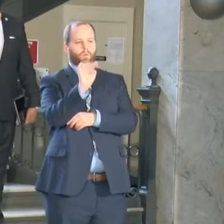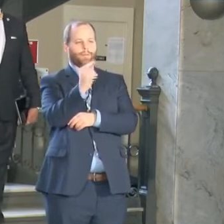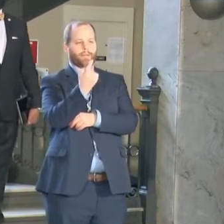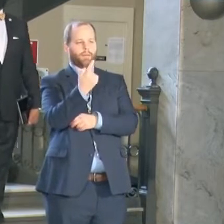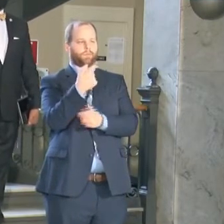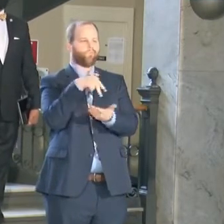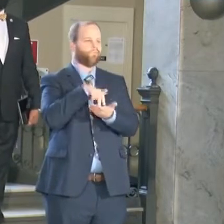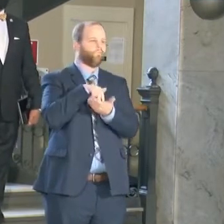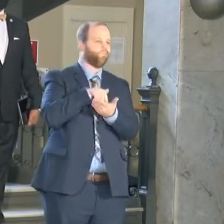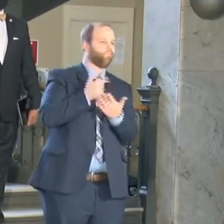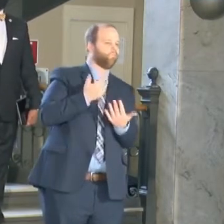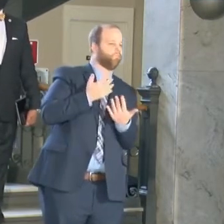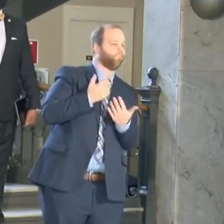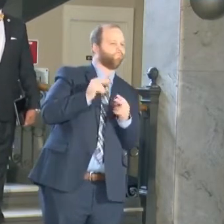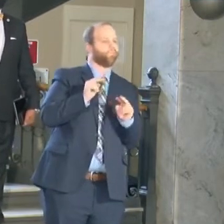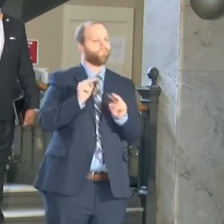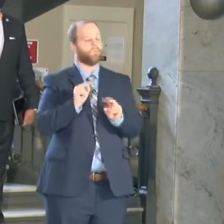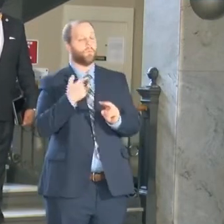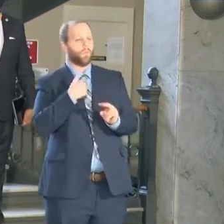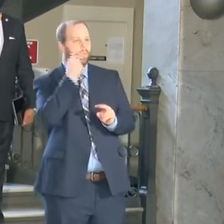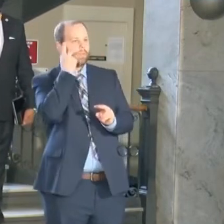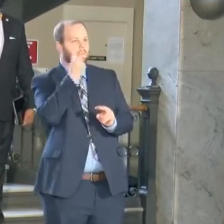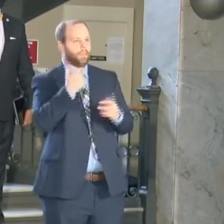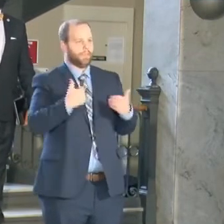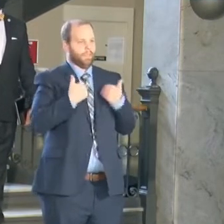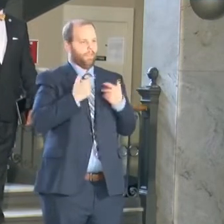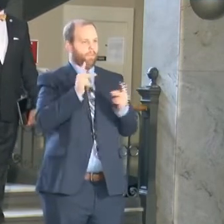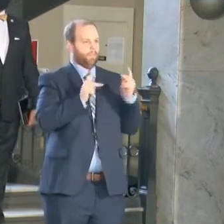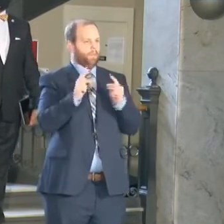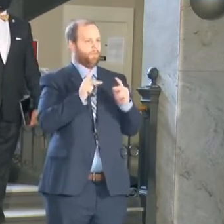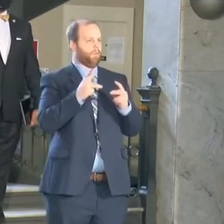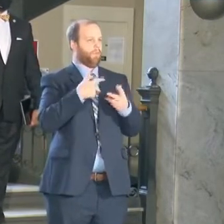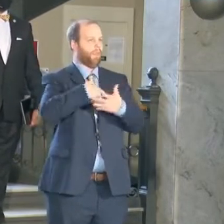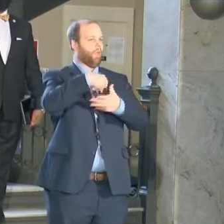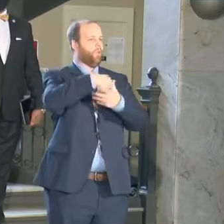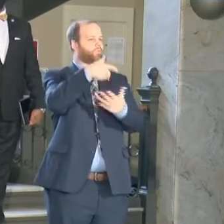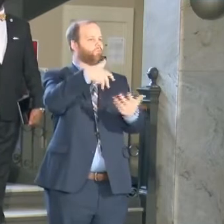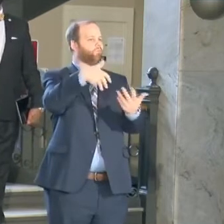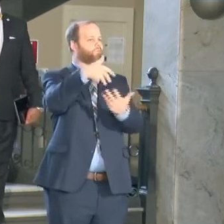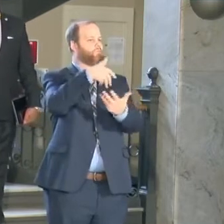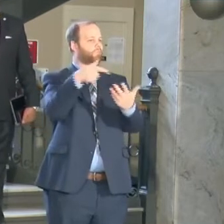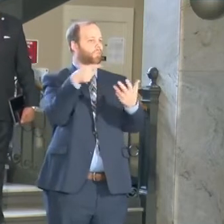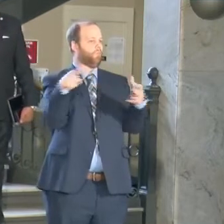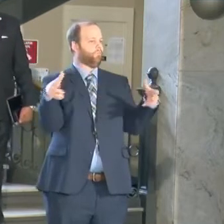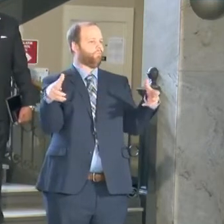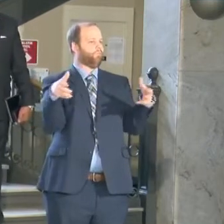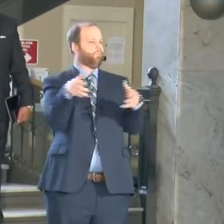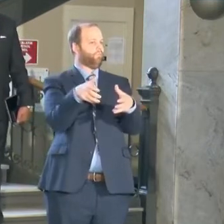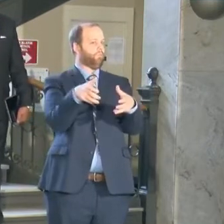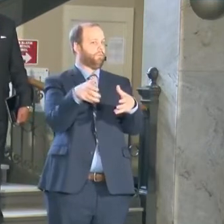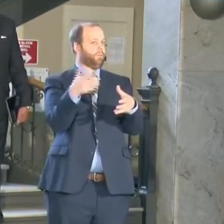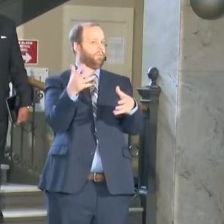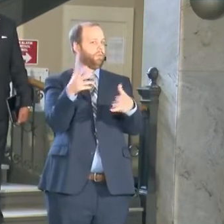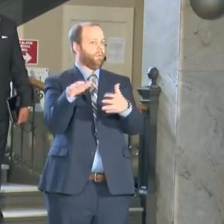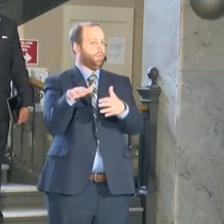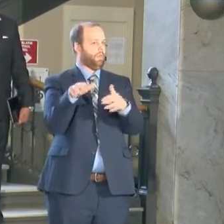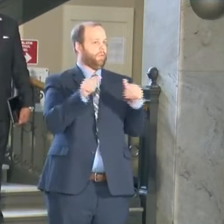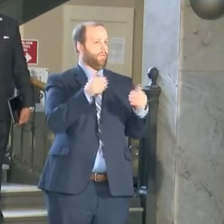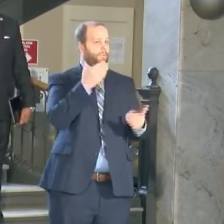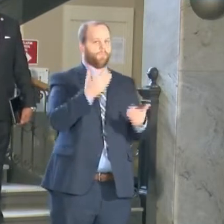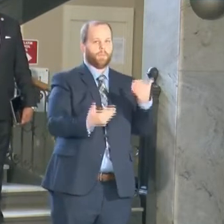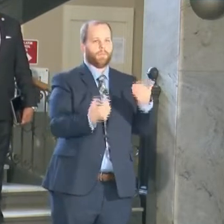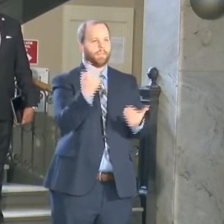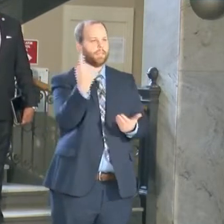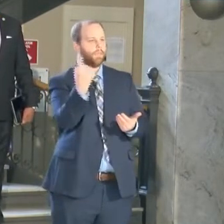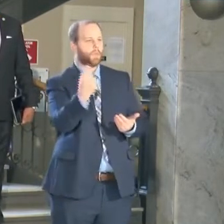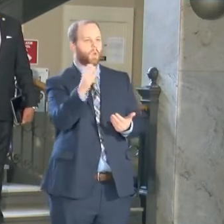of juveniles out at different businesses. And what happens is they're gathered there and then once they leave there, something may happen on social media.